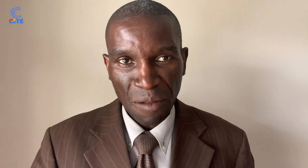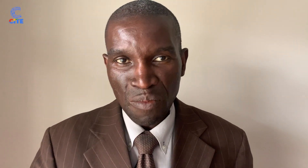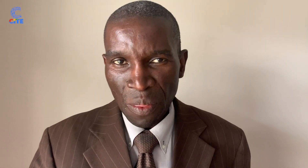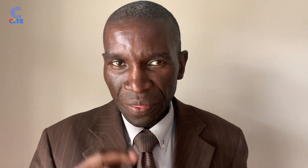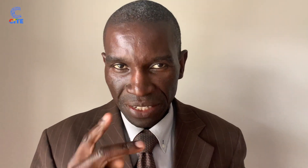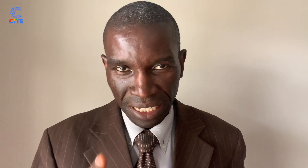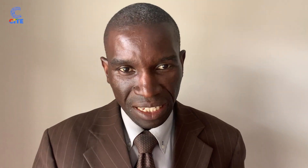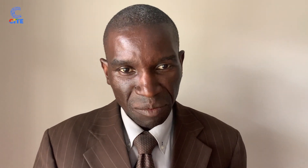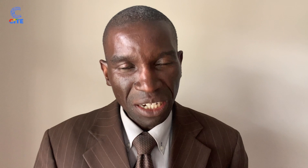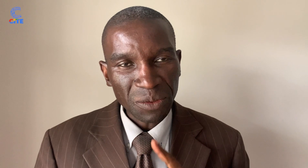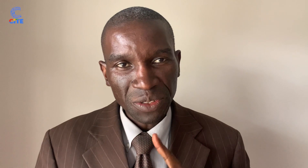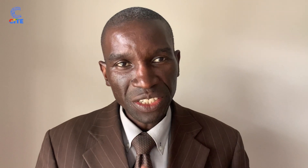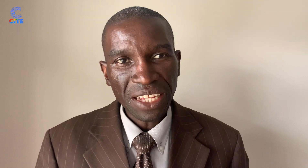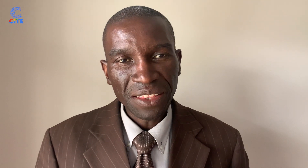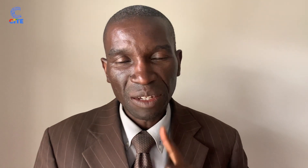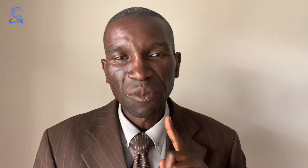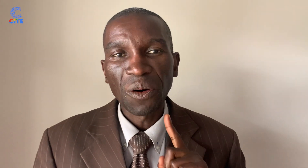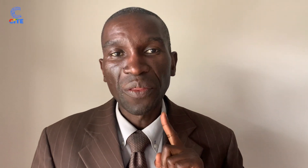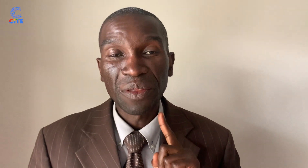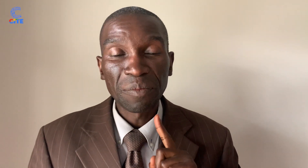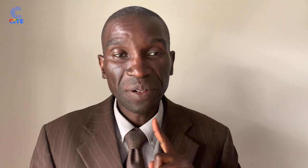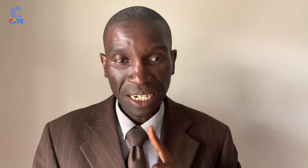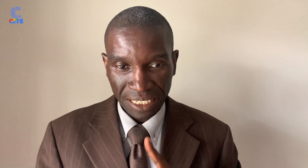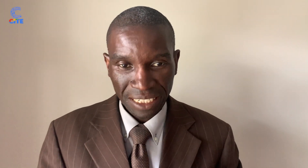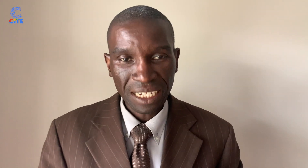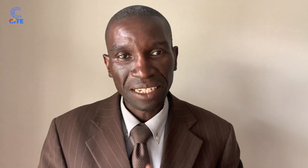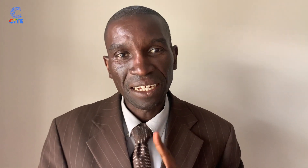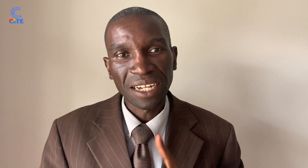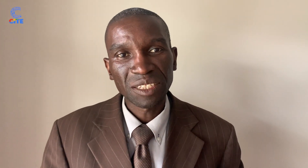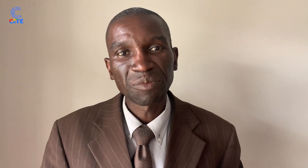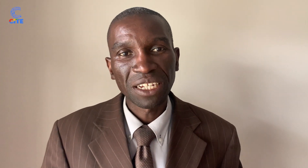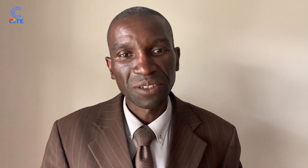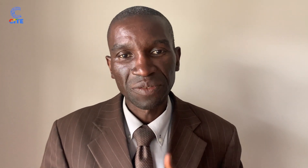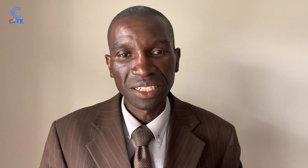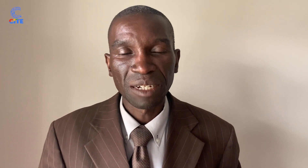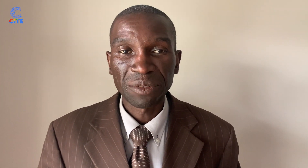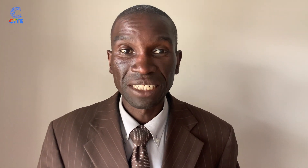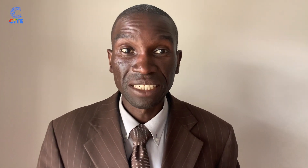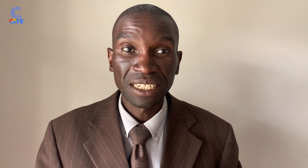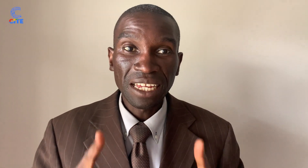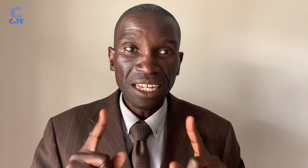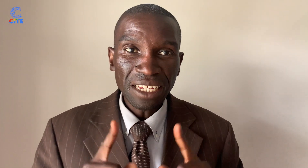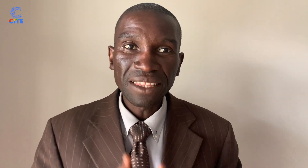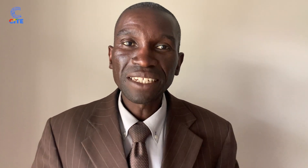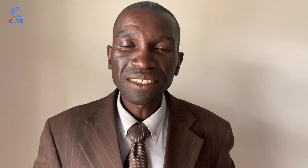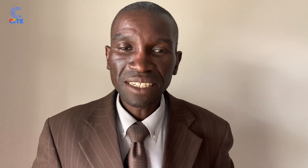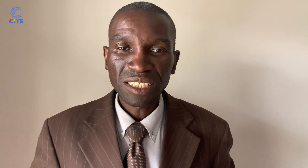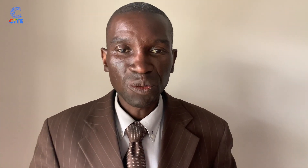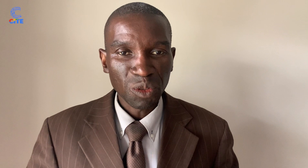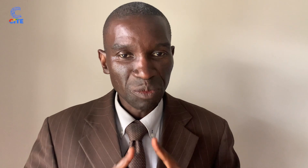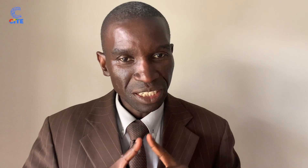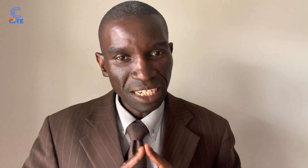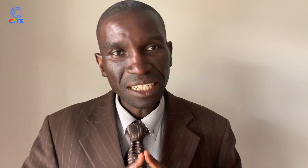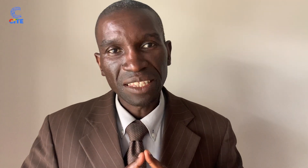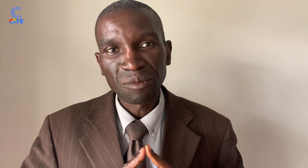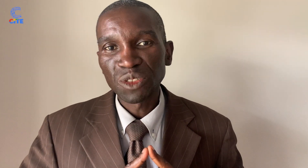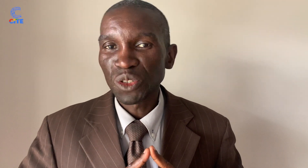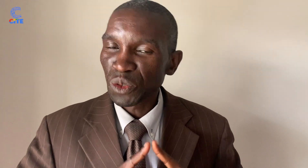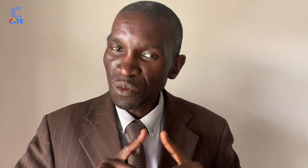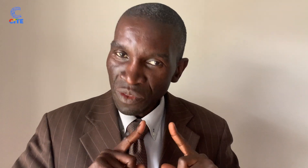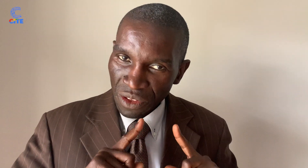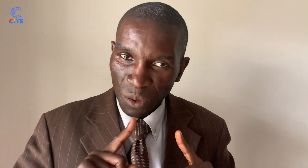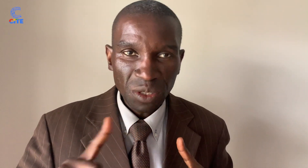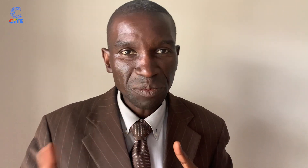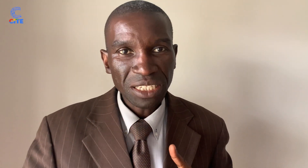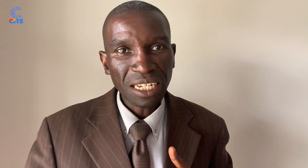interpreter. The second part will train them on the practical aspect of interpreting. In that section, we will be taking them